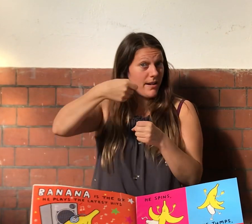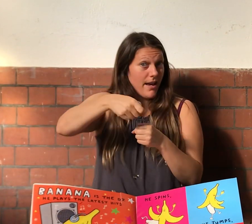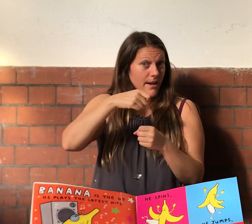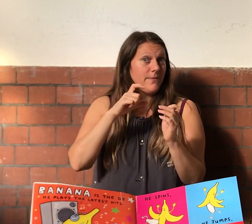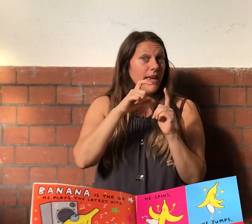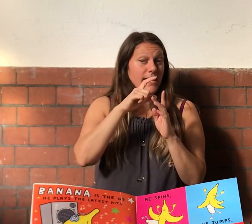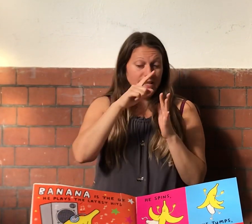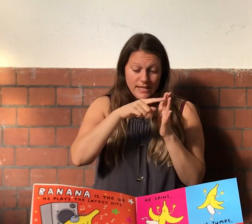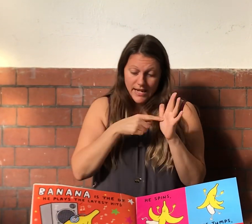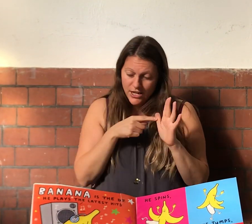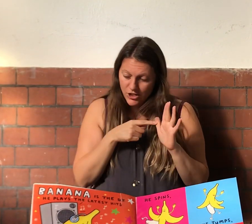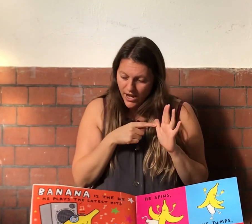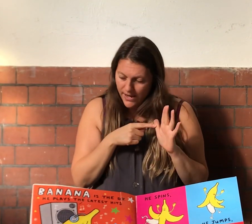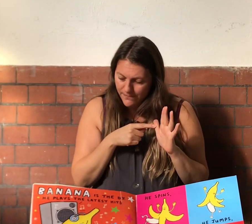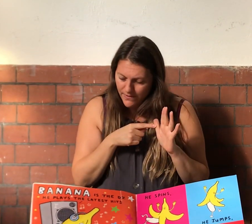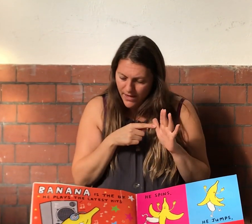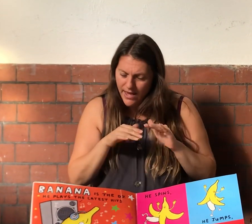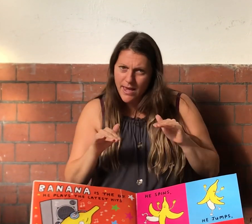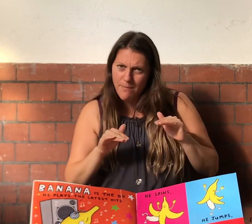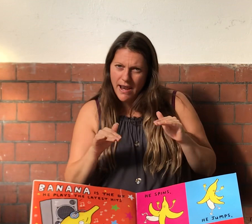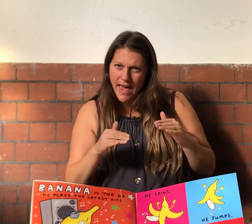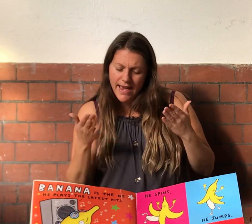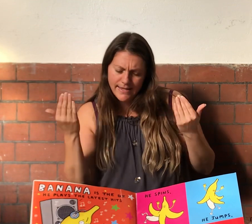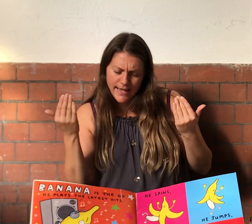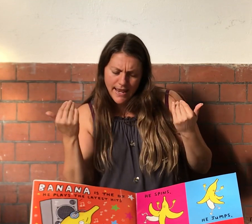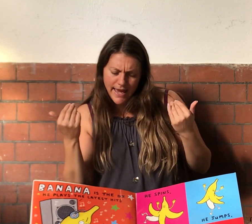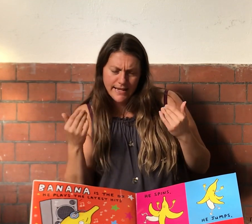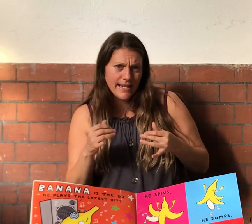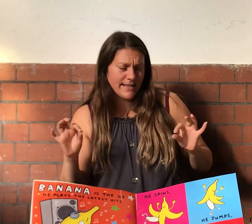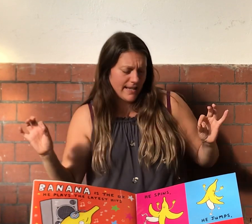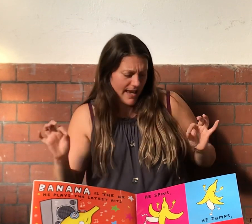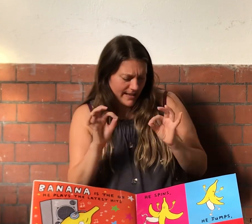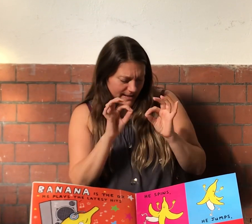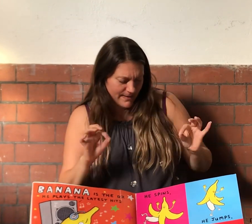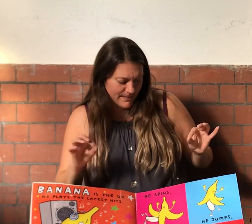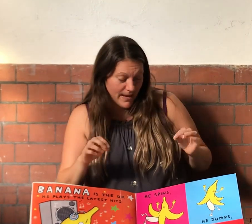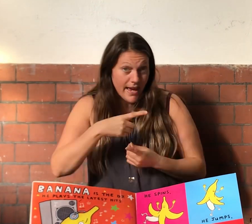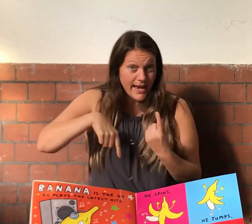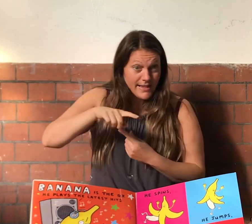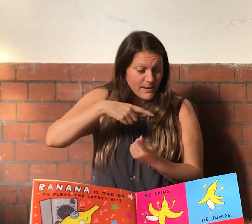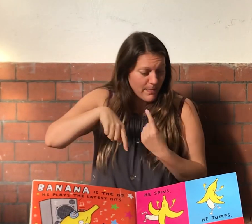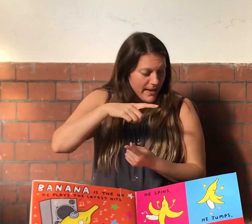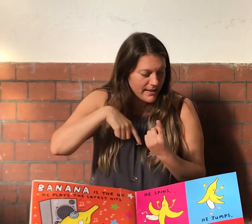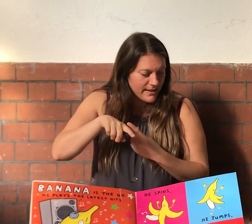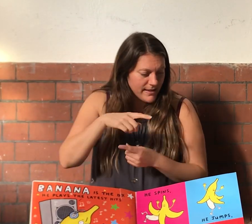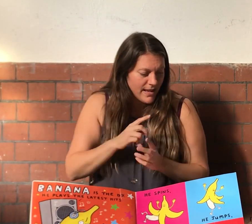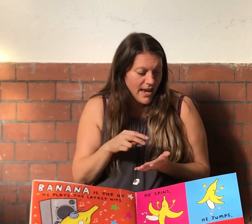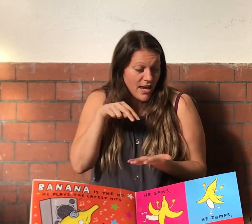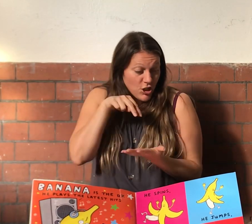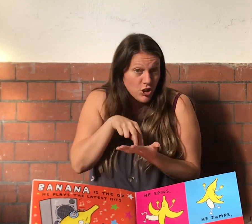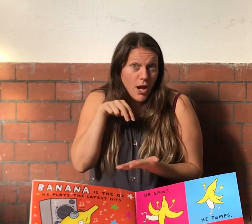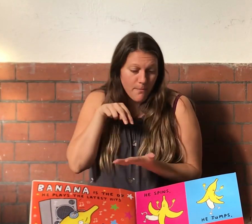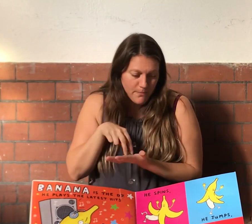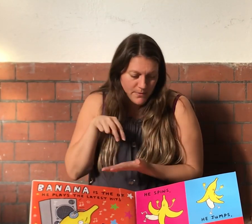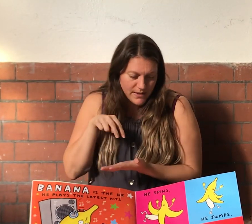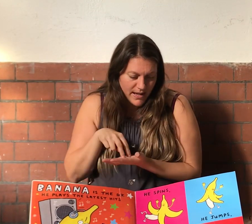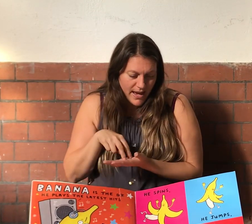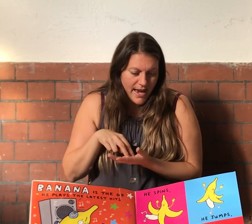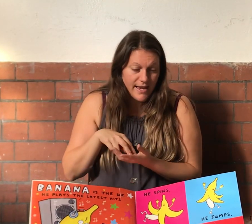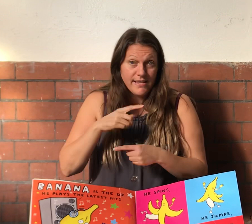is the DJ. He plays the latest hits. He spins, he jumps, he